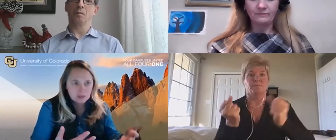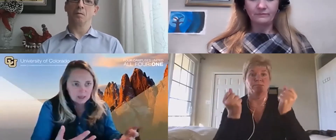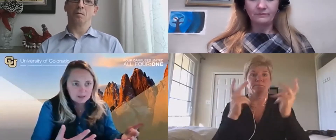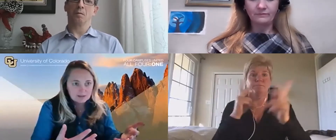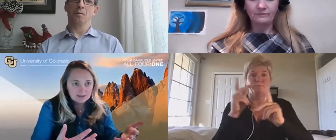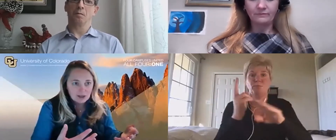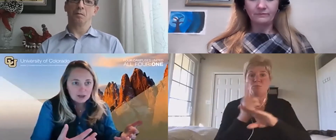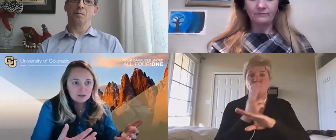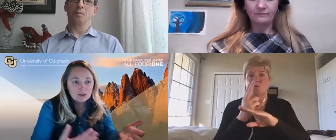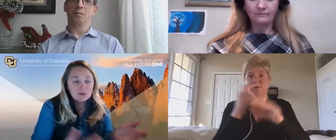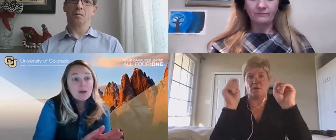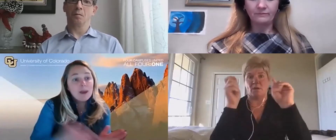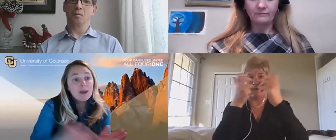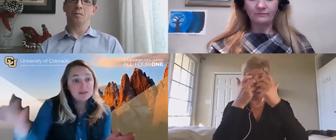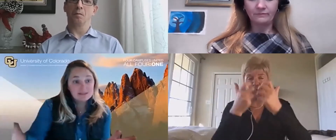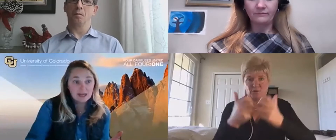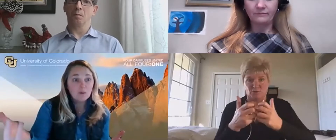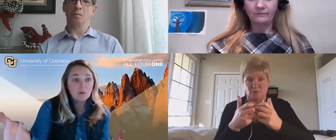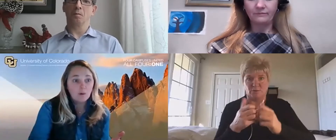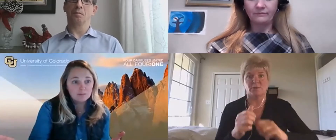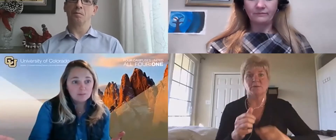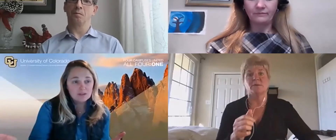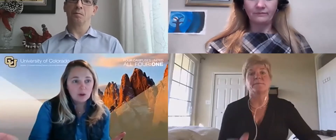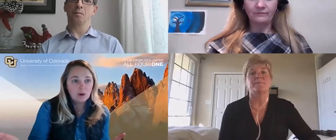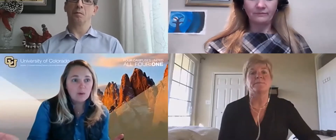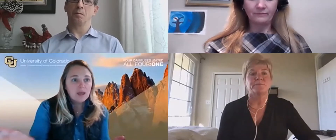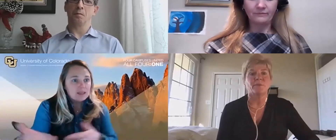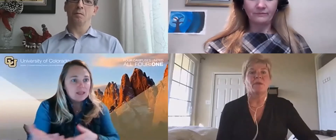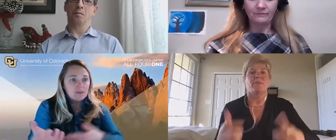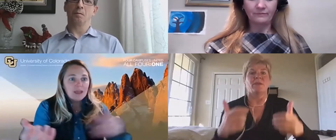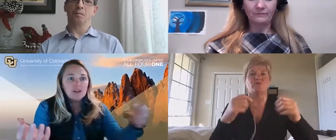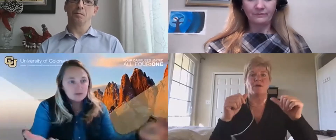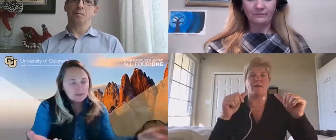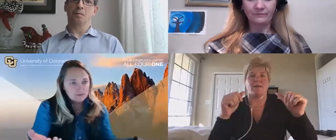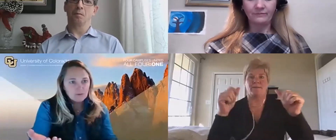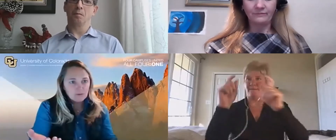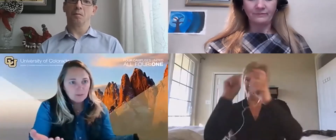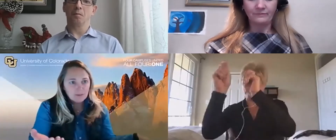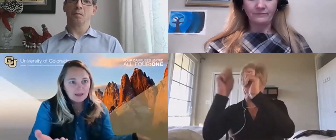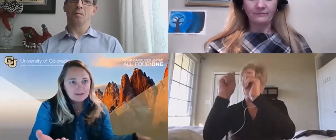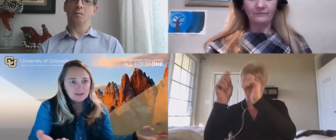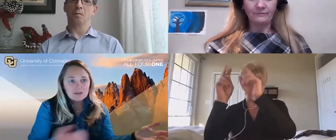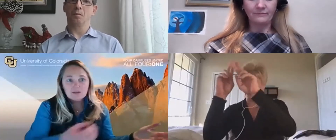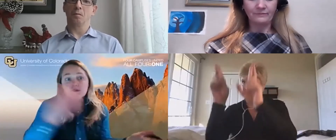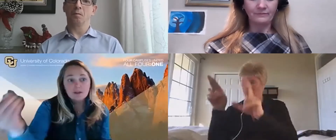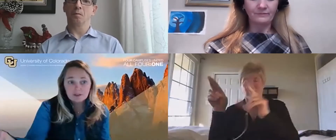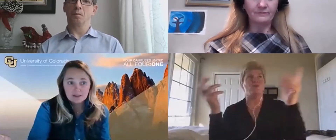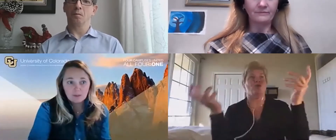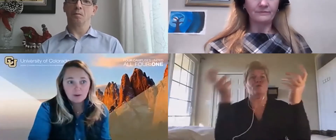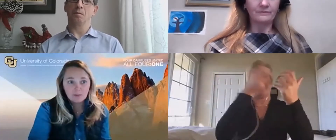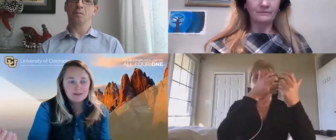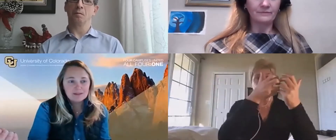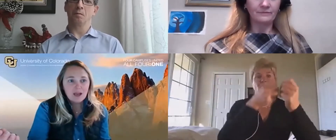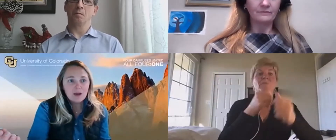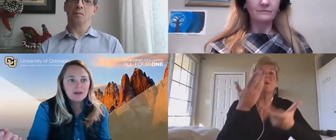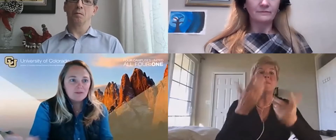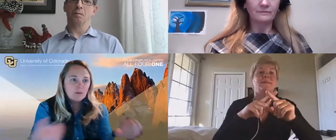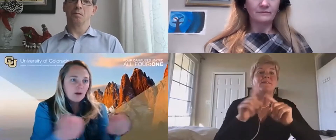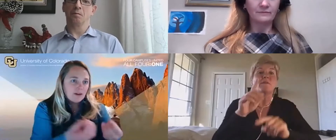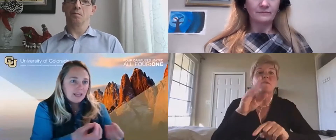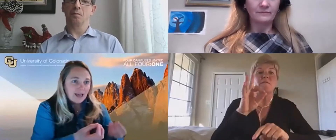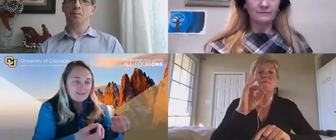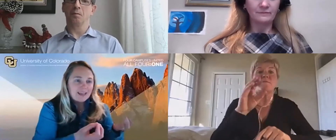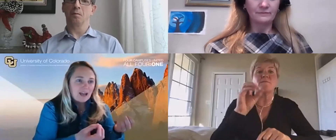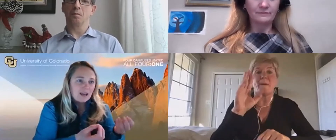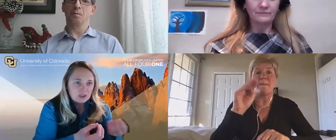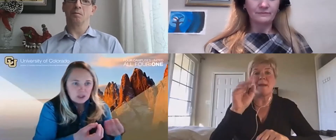do things to come out with the same goal. So they may use different formats to serve the same purpose. But if you